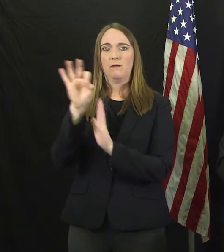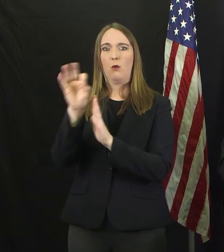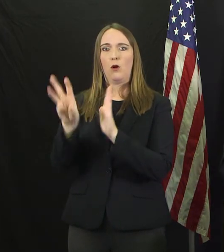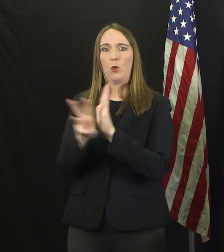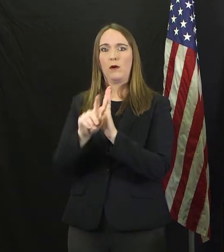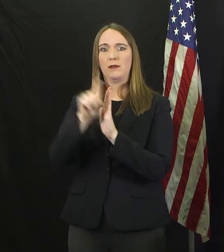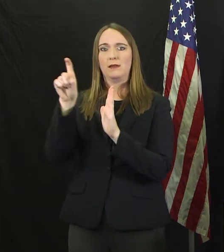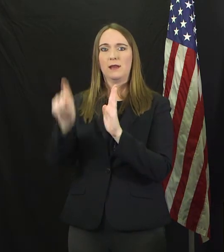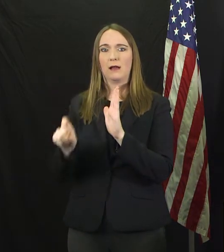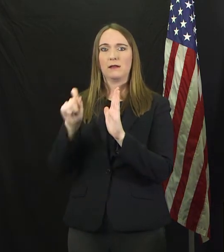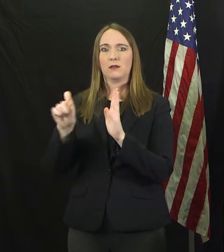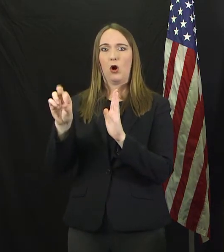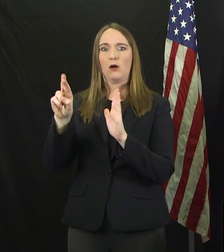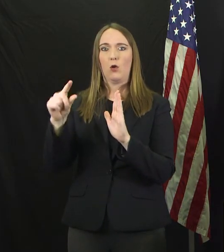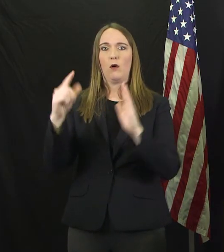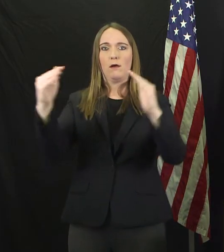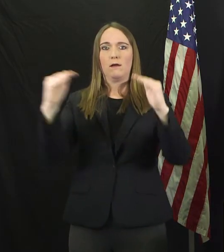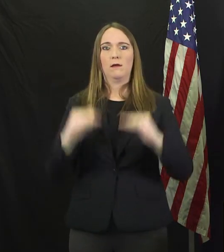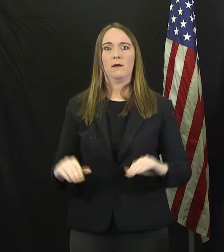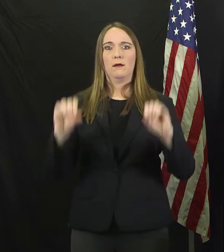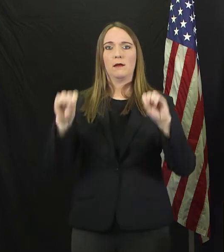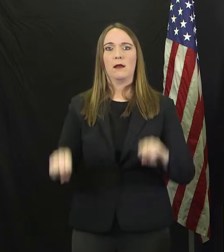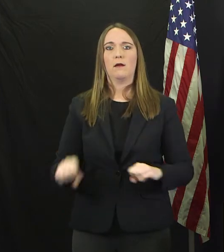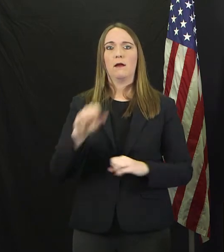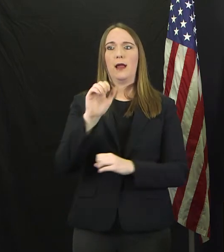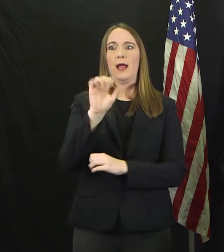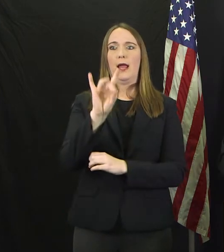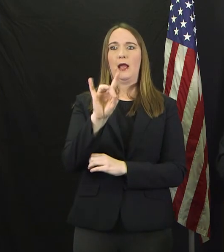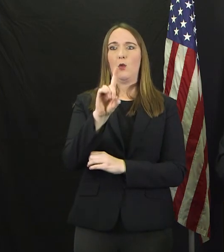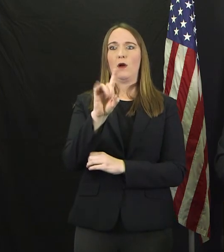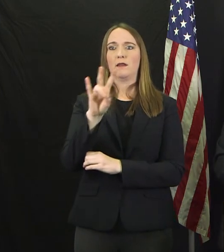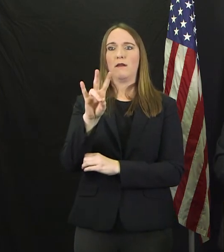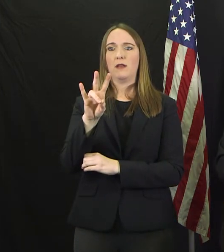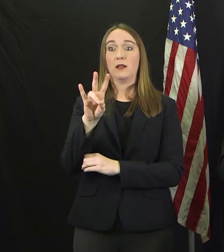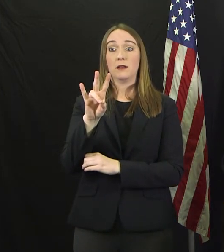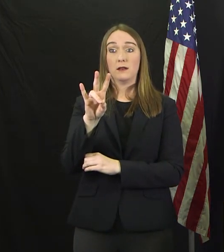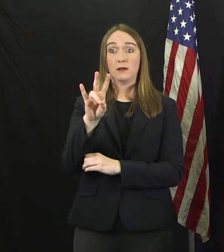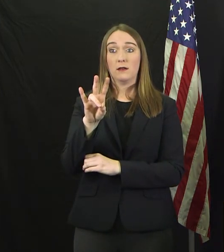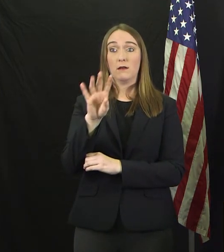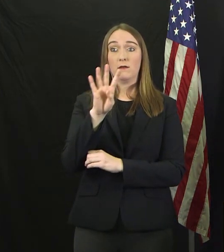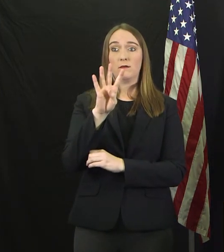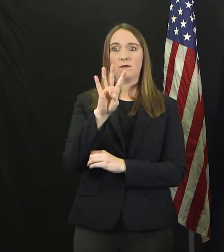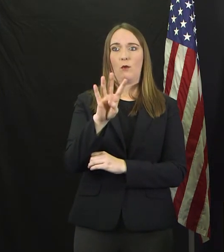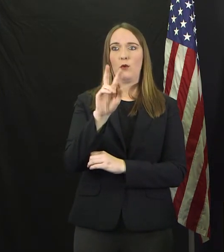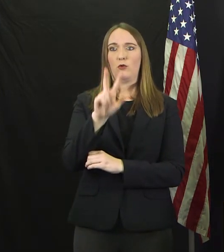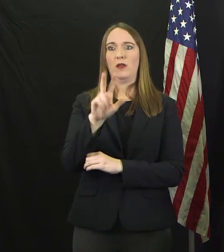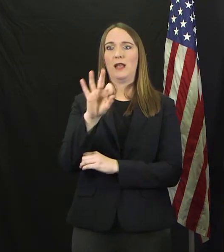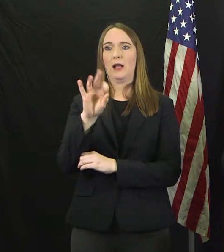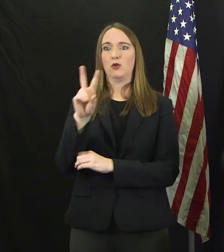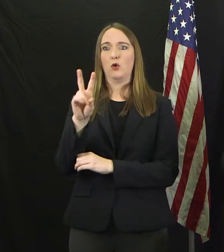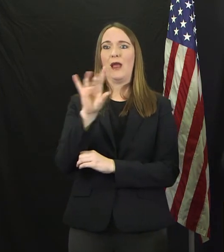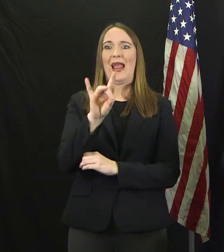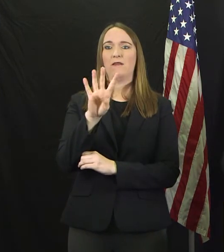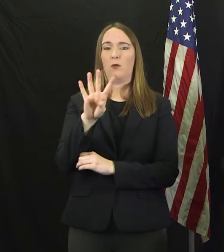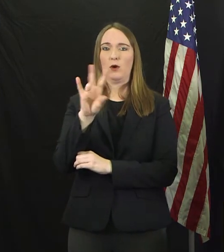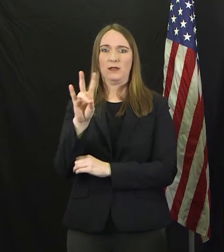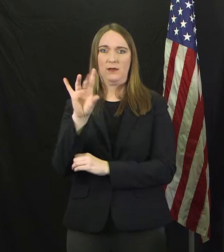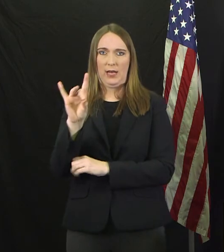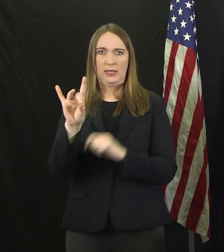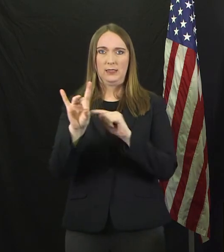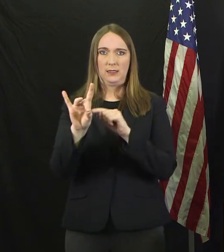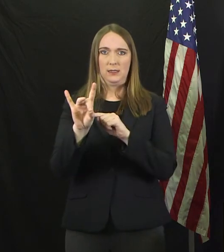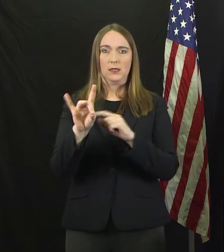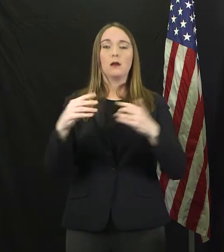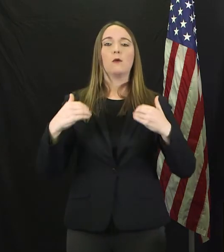call 817-392-8478. And we have customer service